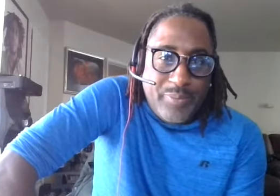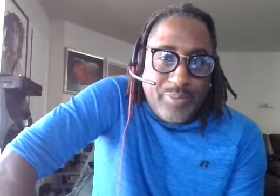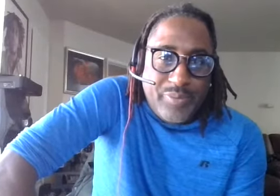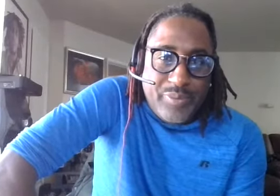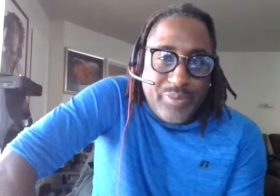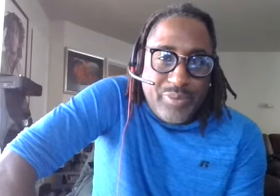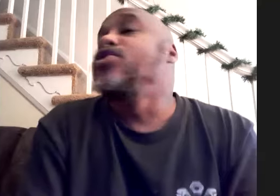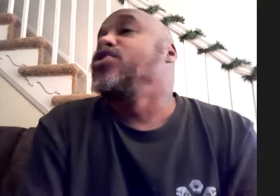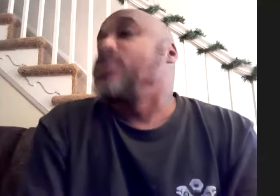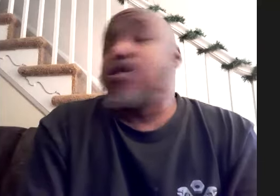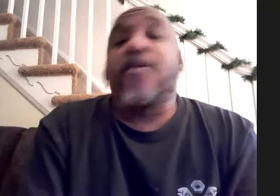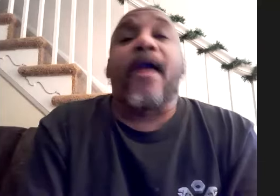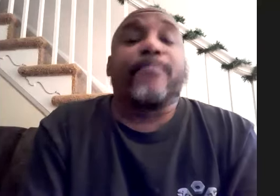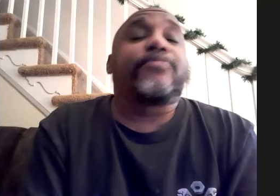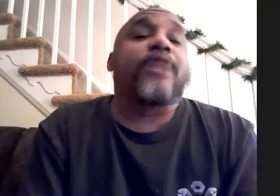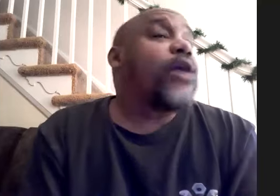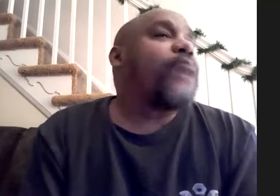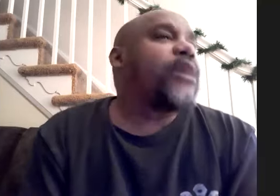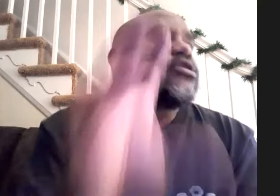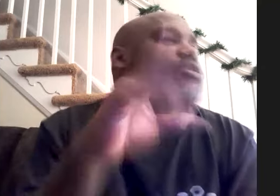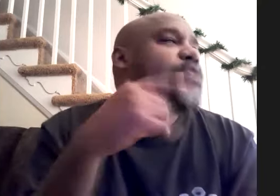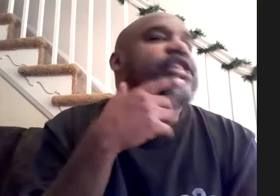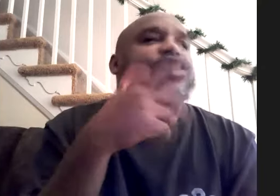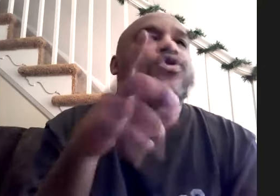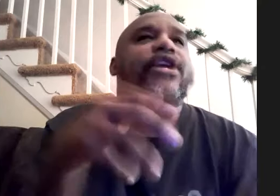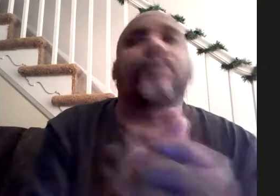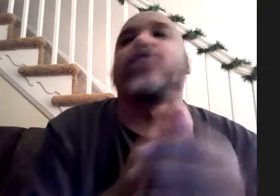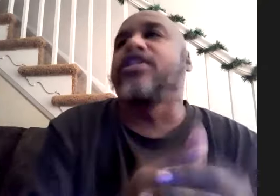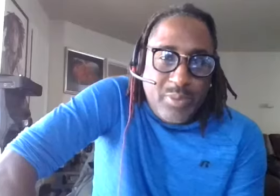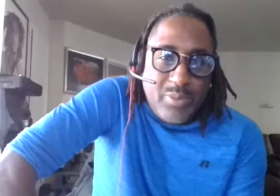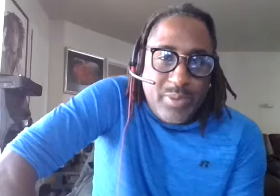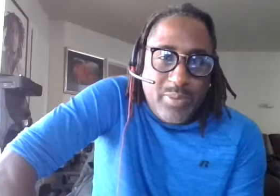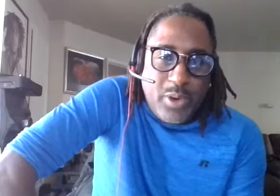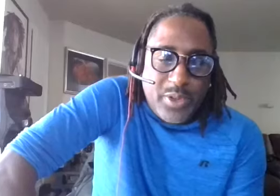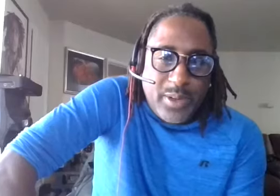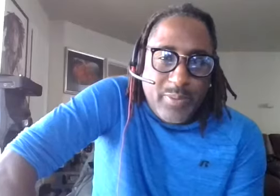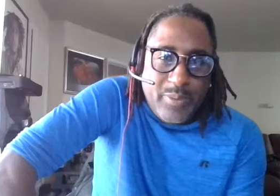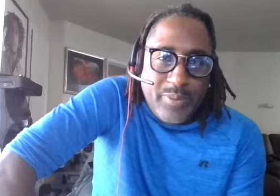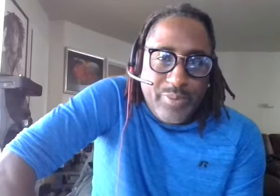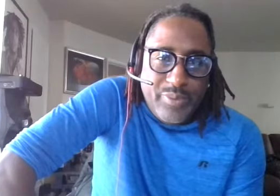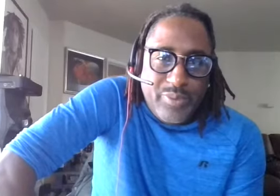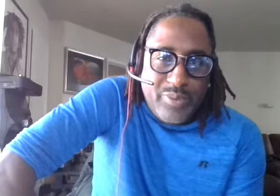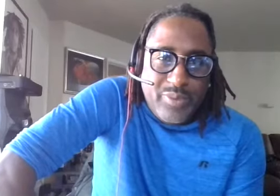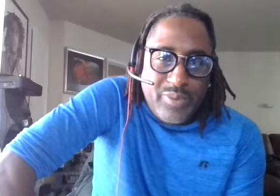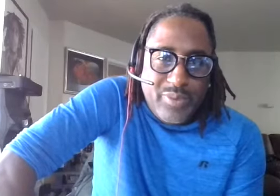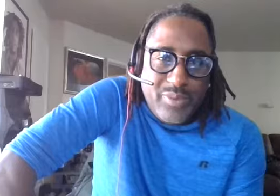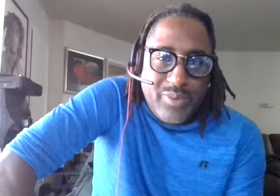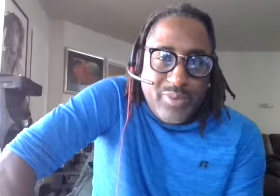the life i'm i'm gonna i'm gonna say this real quick and then but i tell people all the time the second you think you're too old